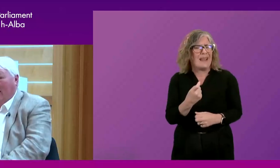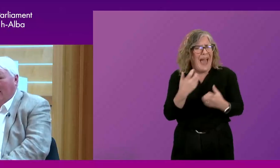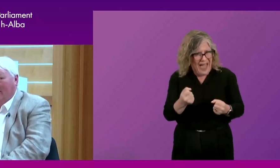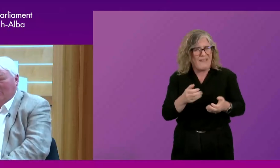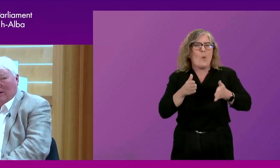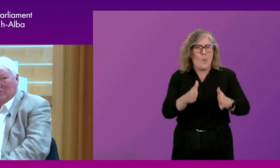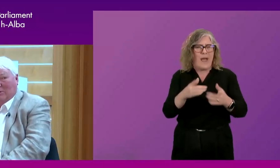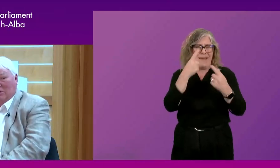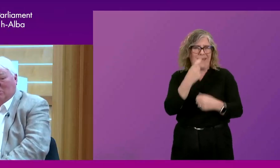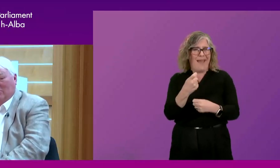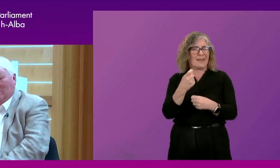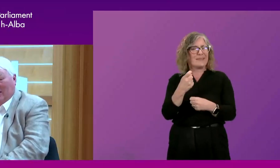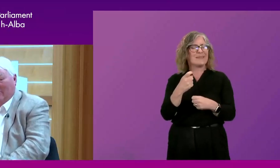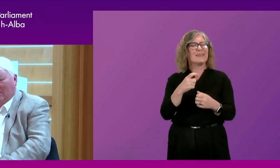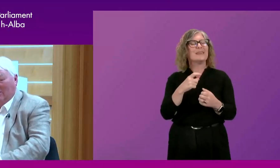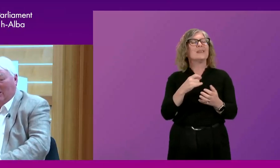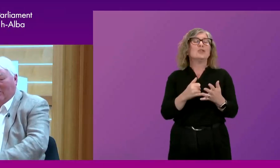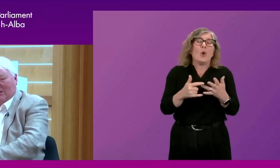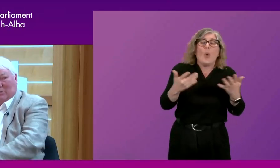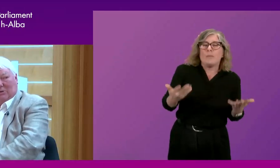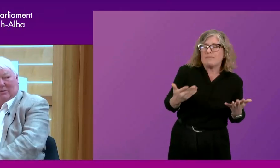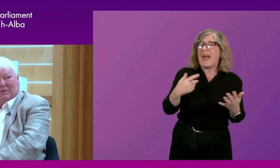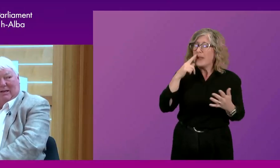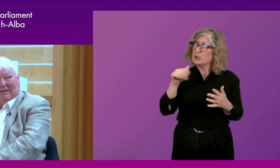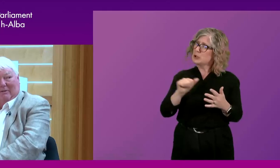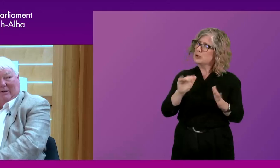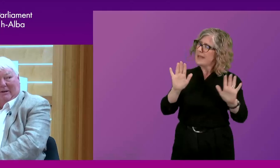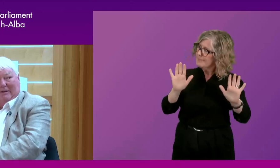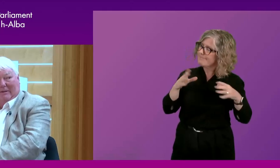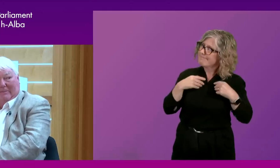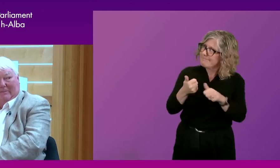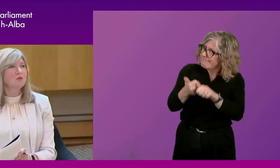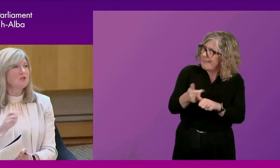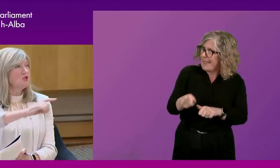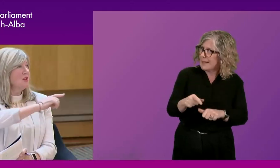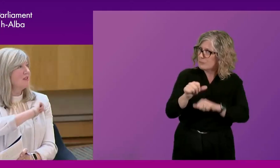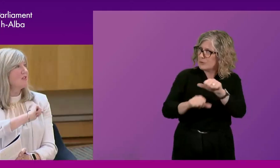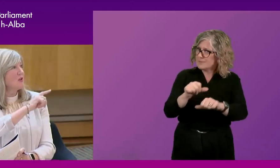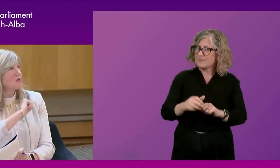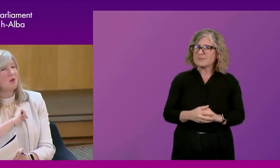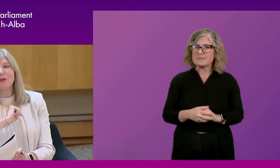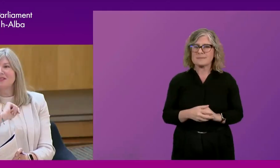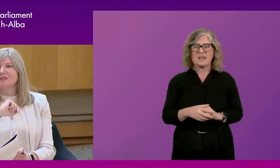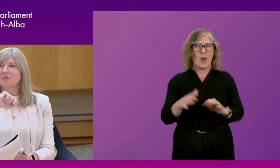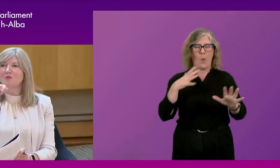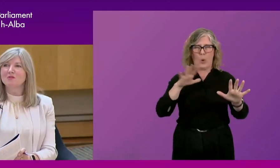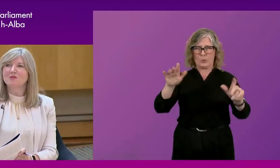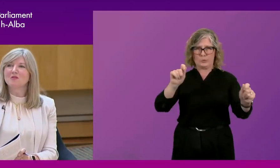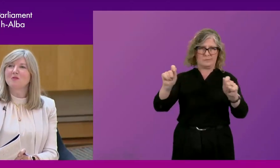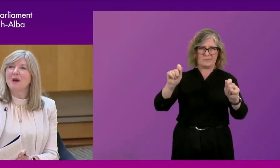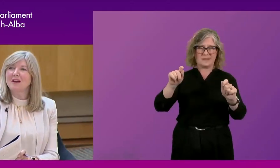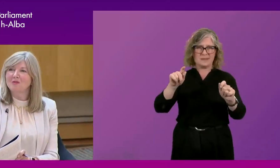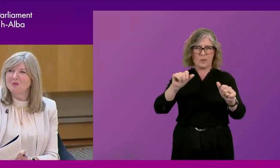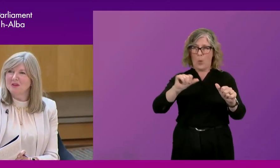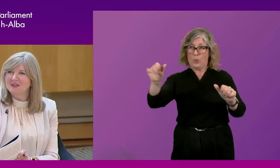so. And I think perhaps we should give a little succour and support to that endeavour. Okay, I'm going to shake the order up a little. I'm going to go